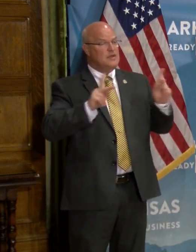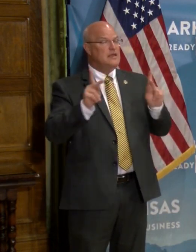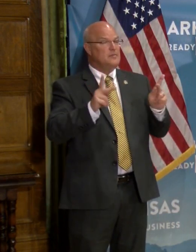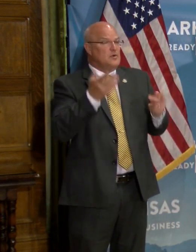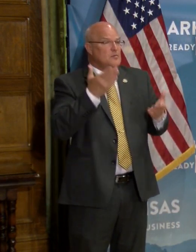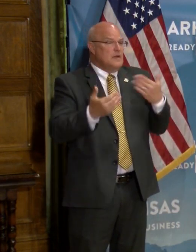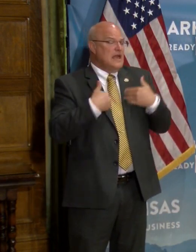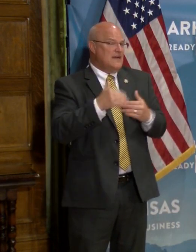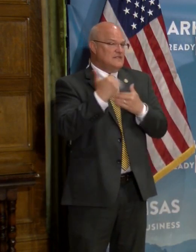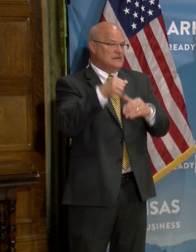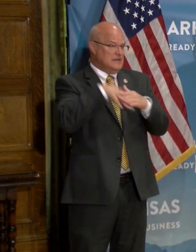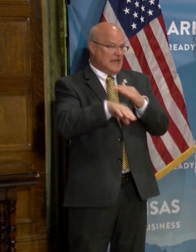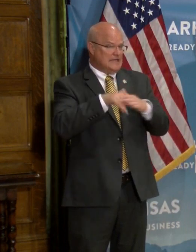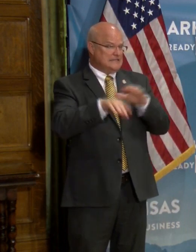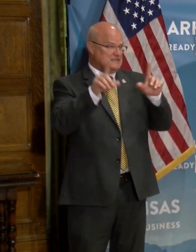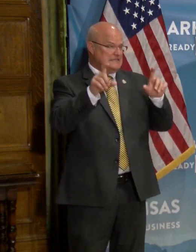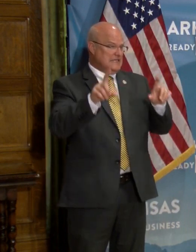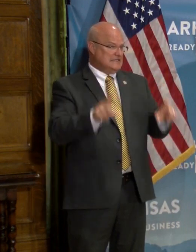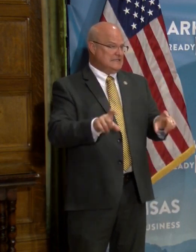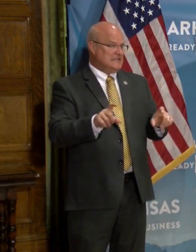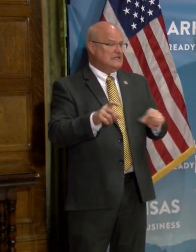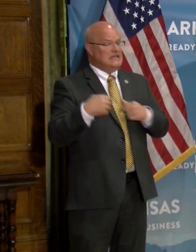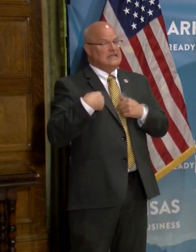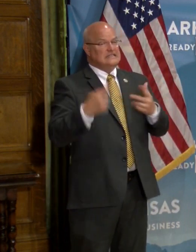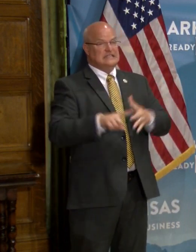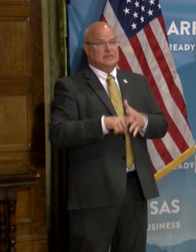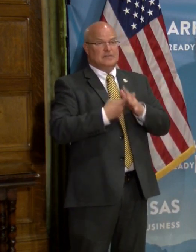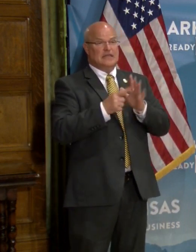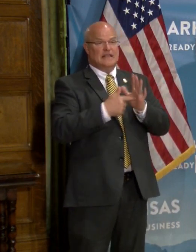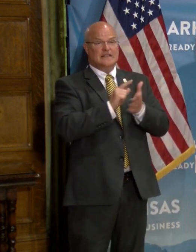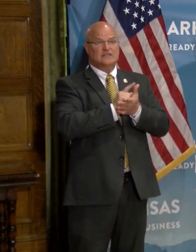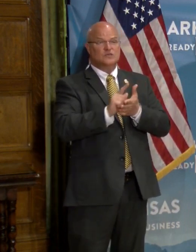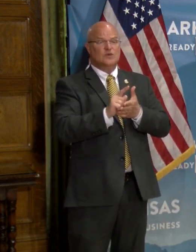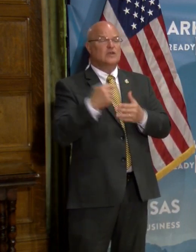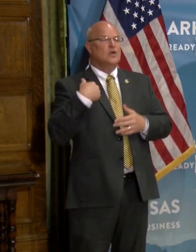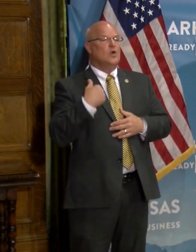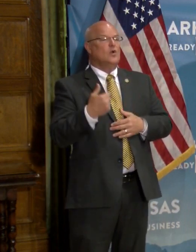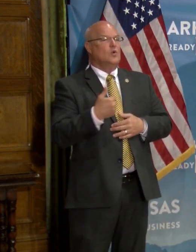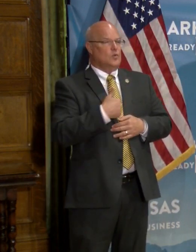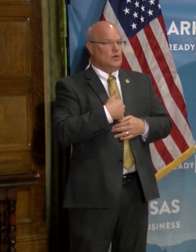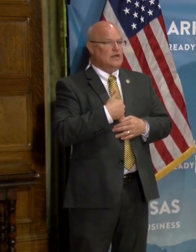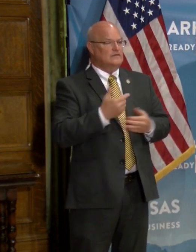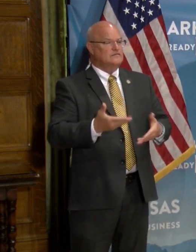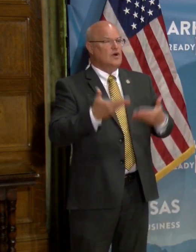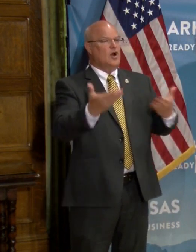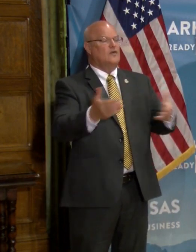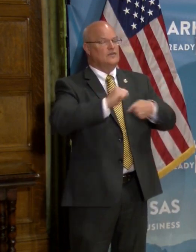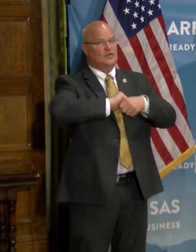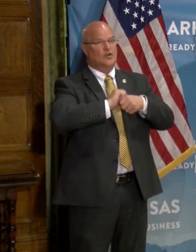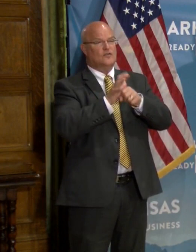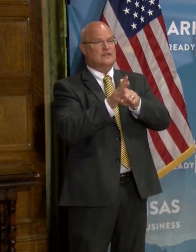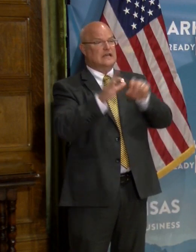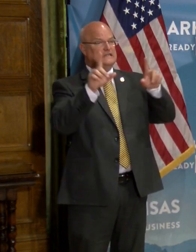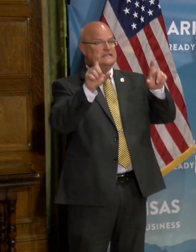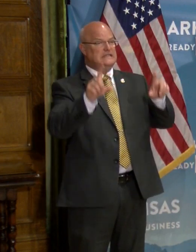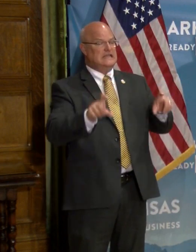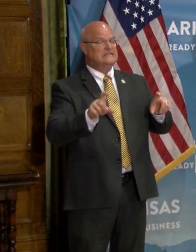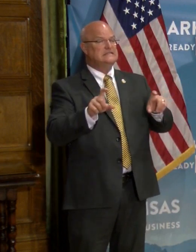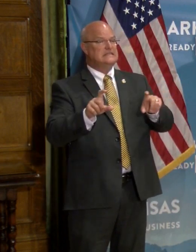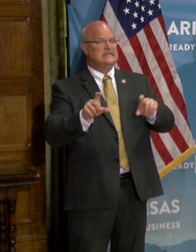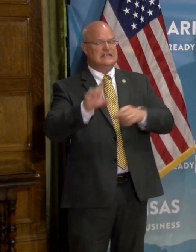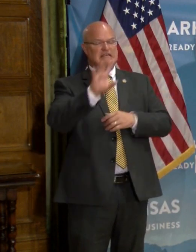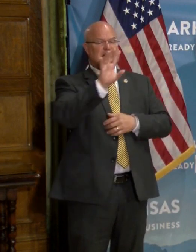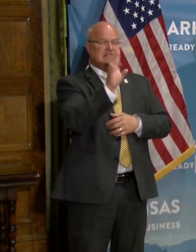otherwise may have limited access to testing. Since the beginning of this week, we've been doing offering COVID-19 testing at